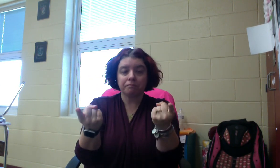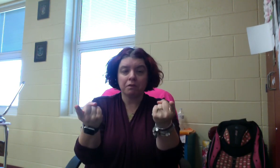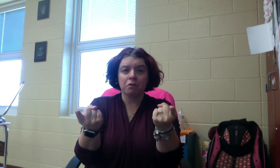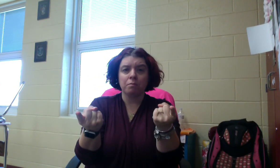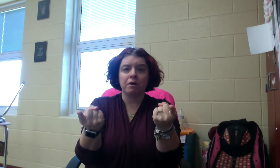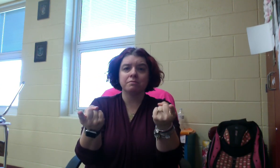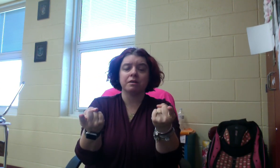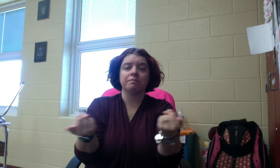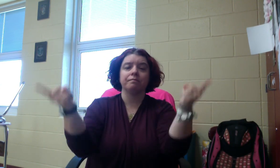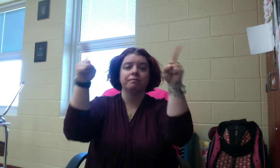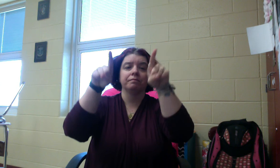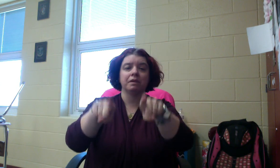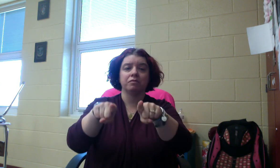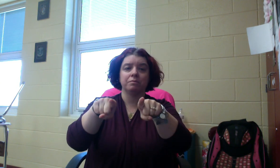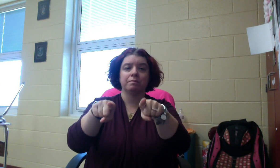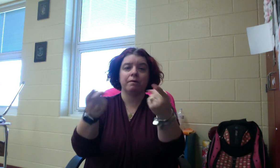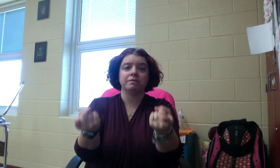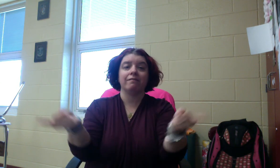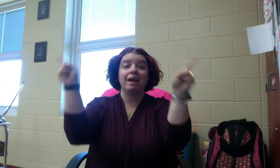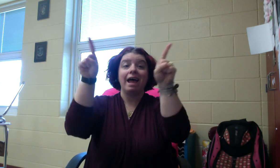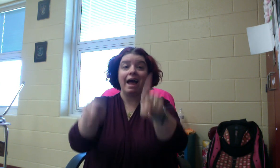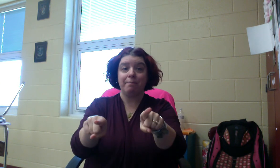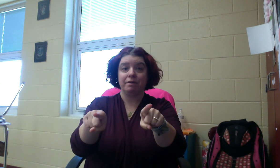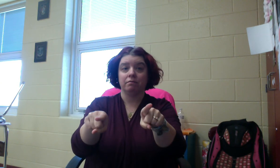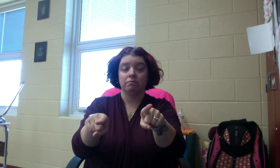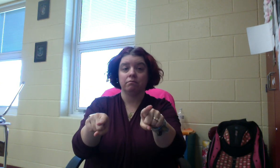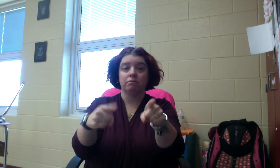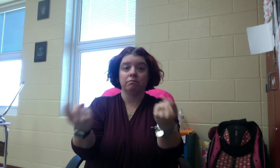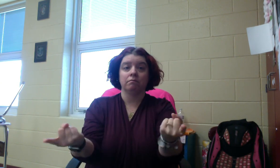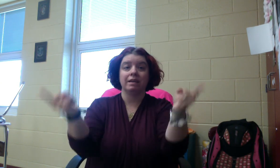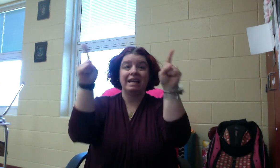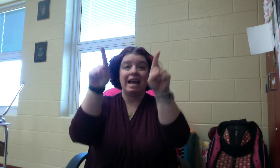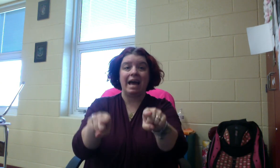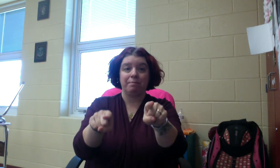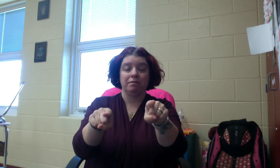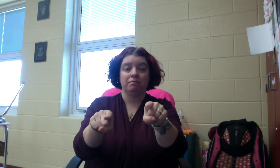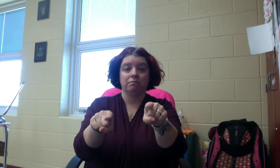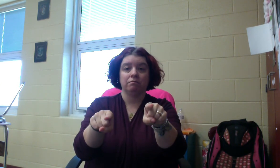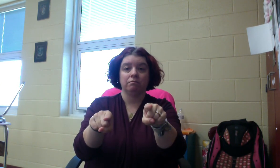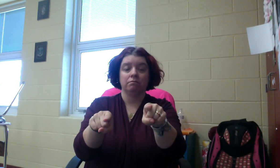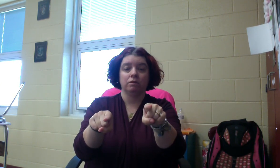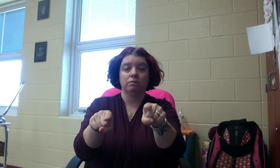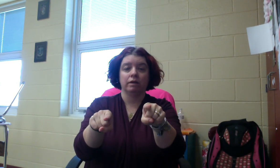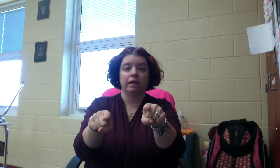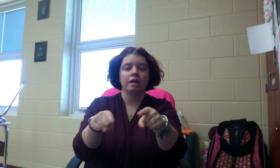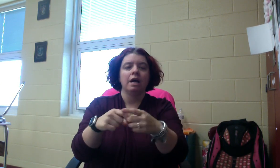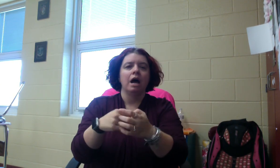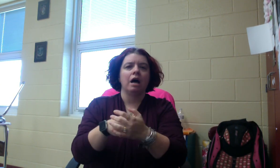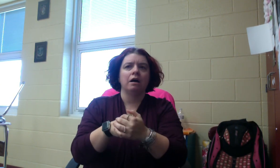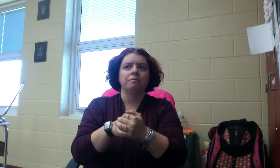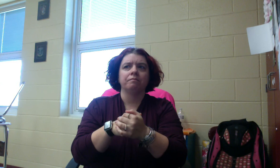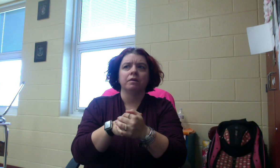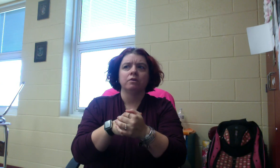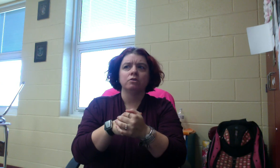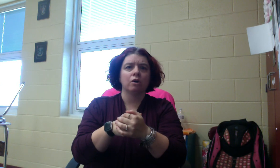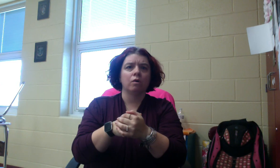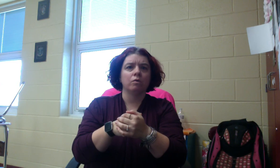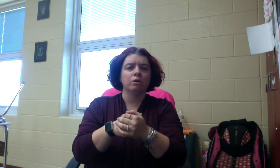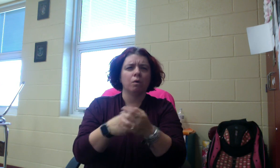their palms up, they flip the palms down. Happen. Happen. Okay? So, you know,